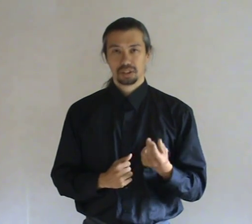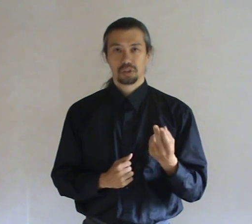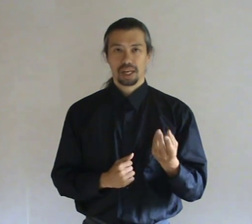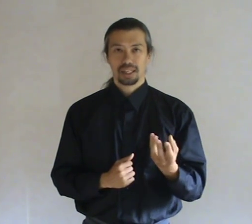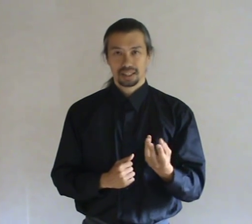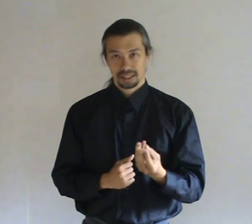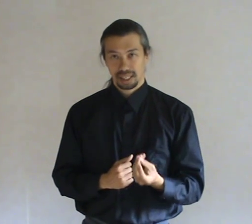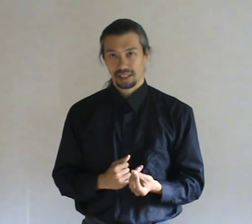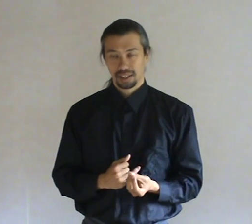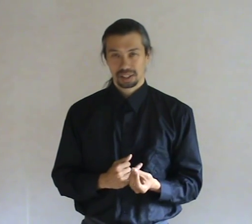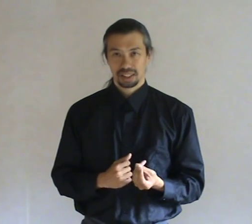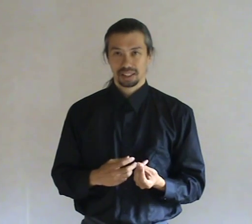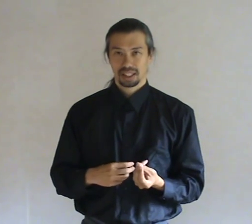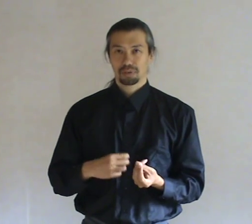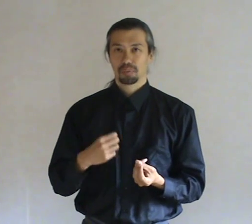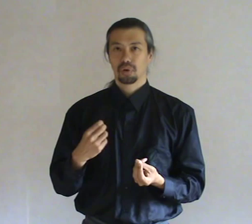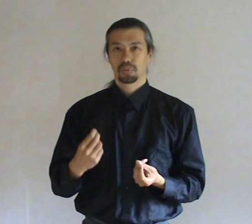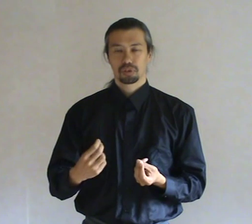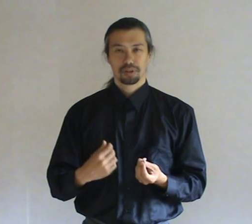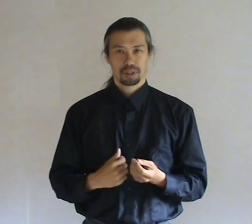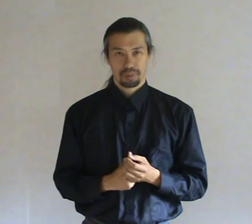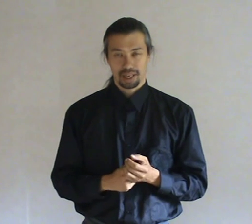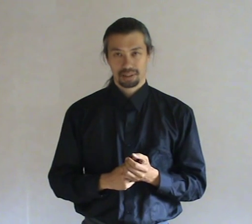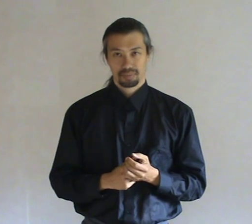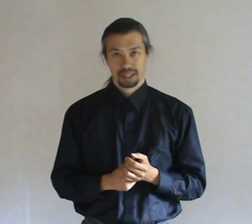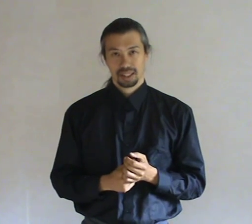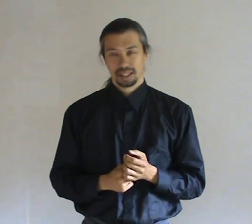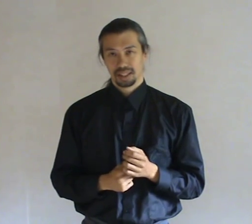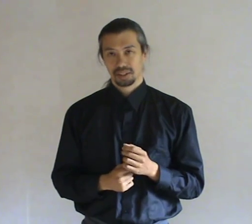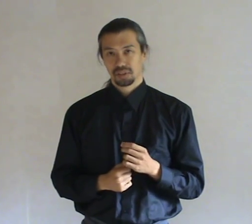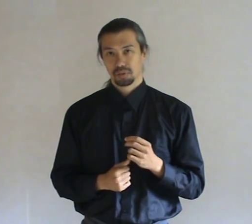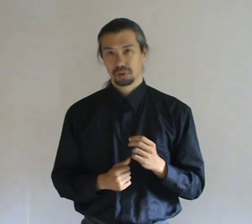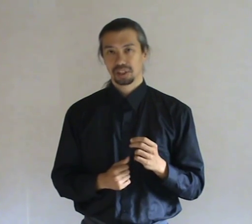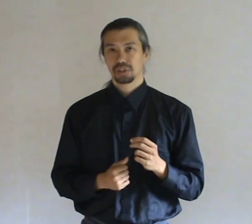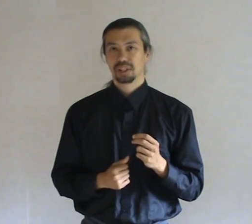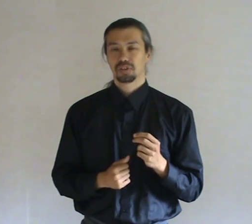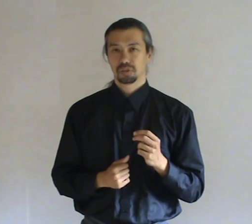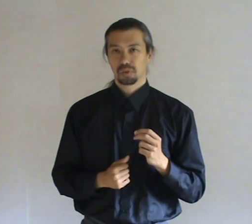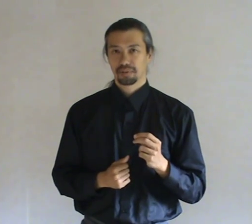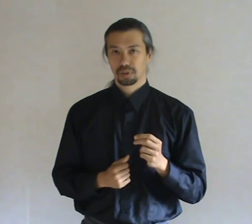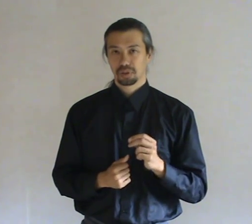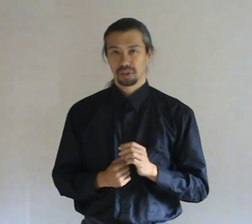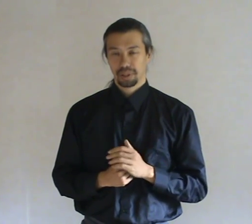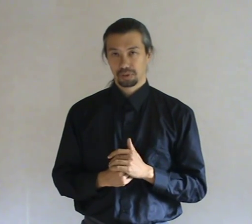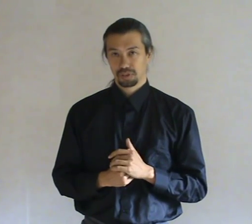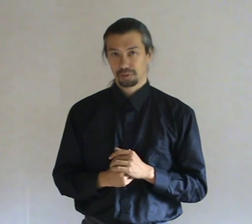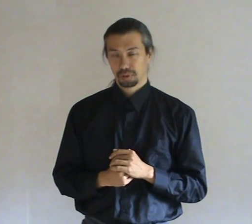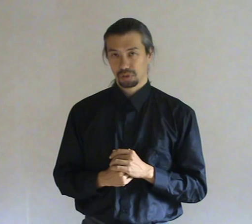Drain their energy. And give them almost nothing back. And for this you need to have a good amount of self-control.